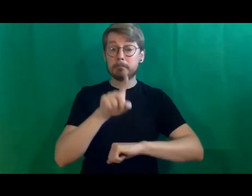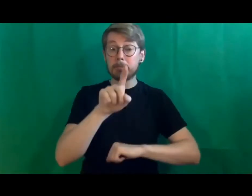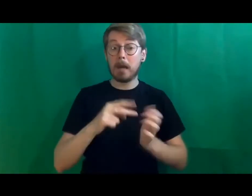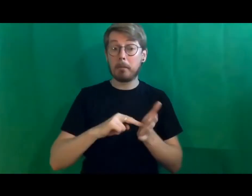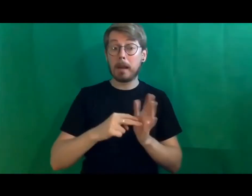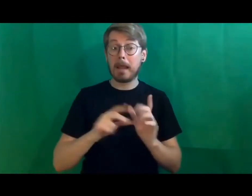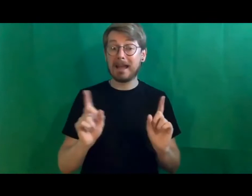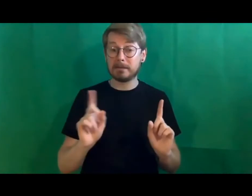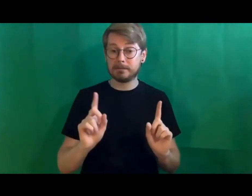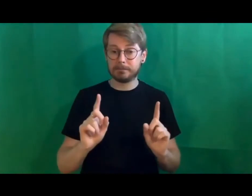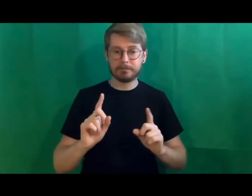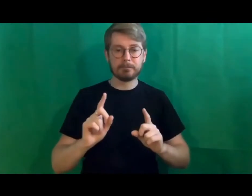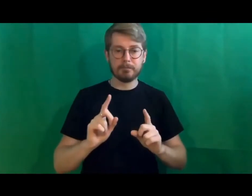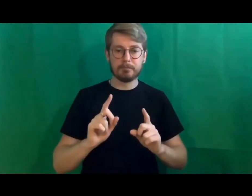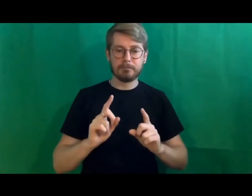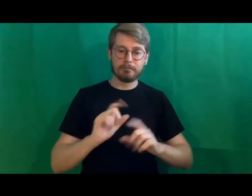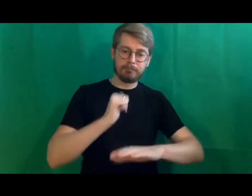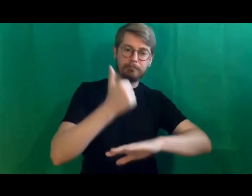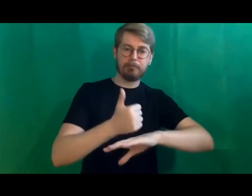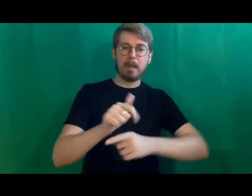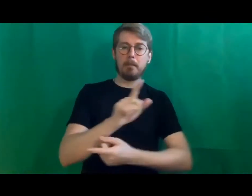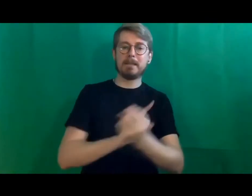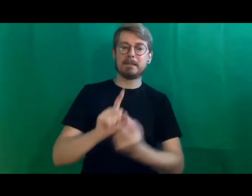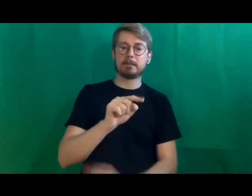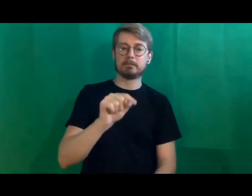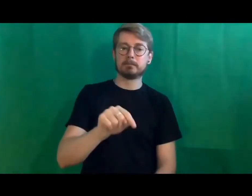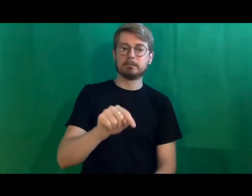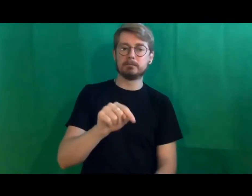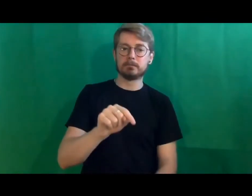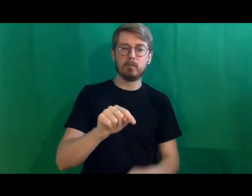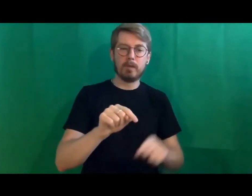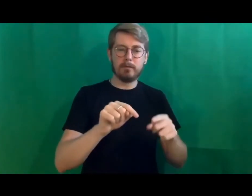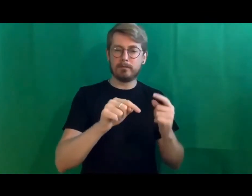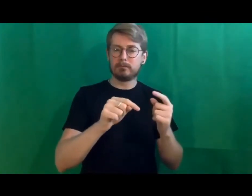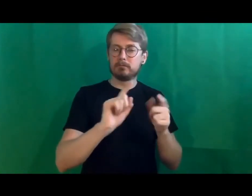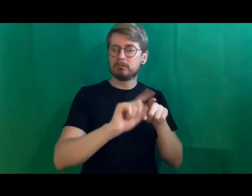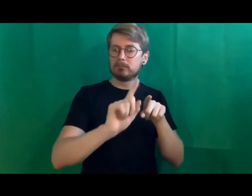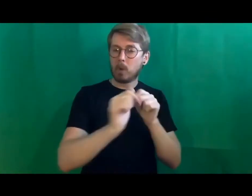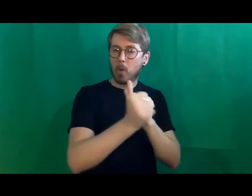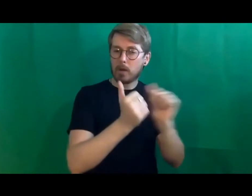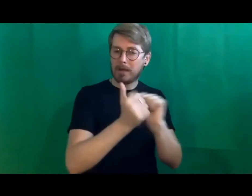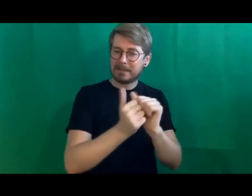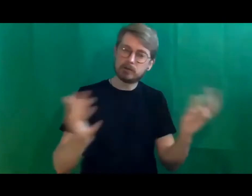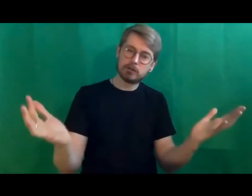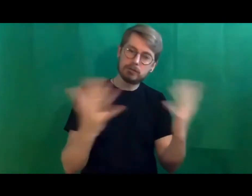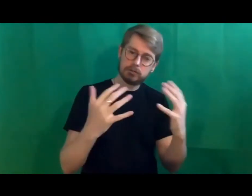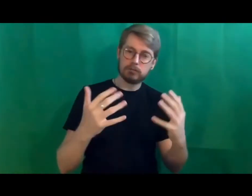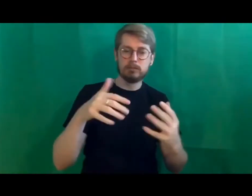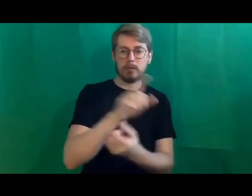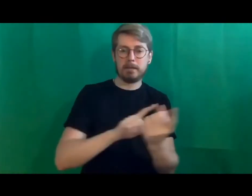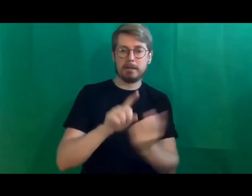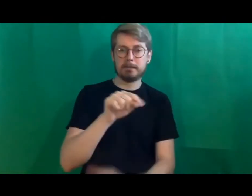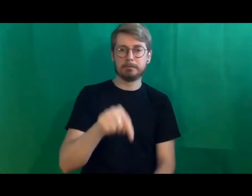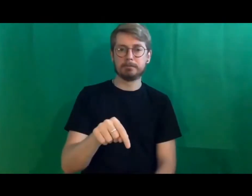moment is that we will be setting up a meeting with um the organizations listed here and that we um